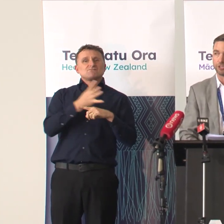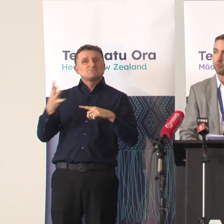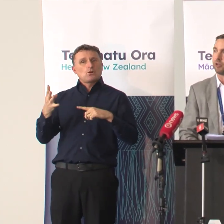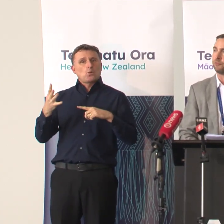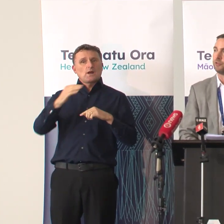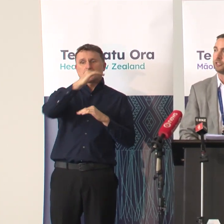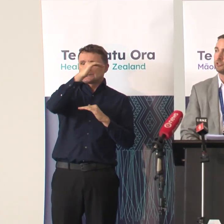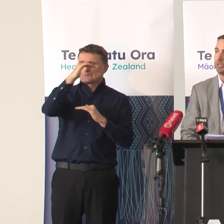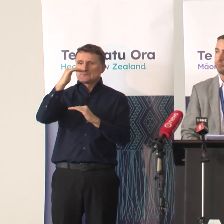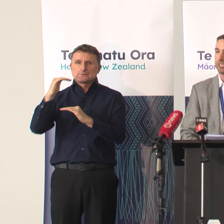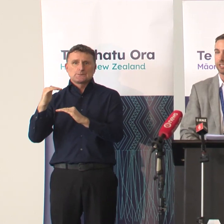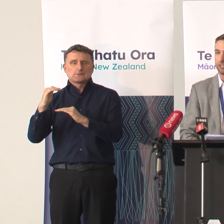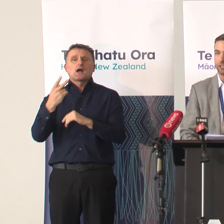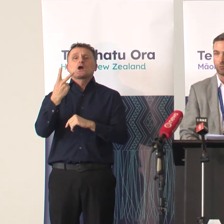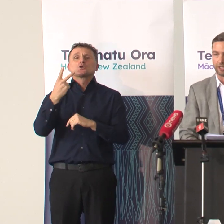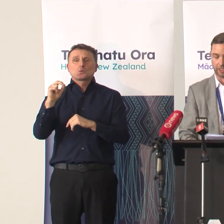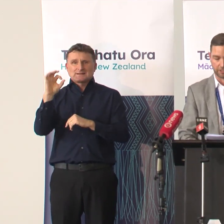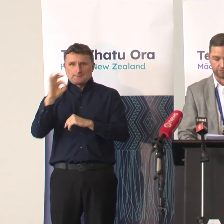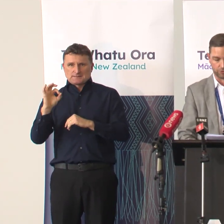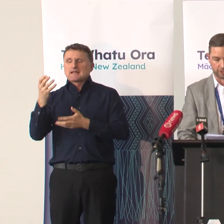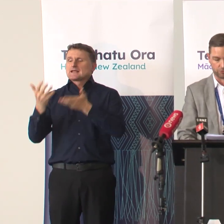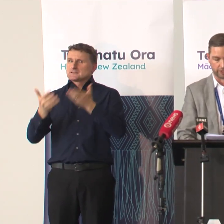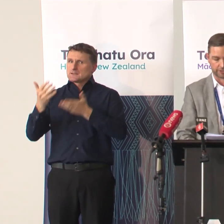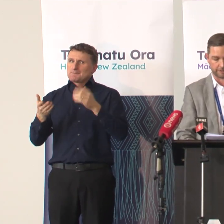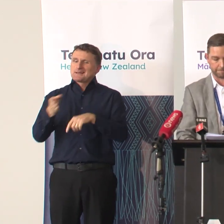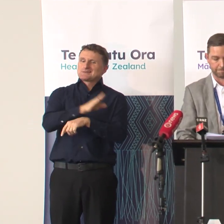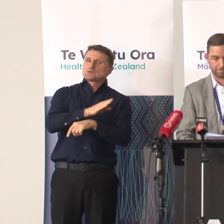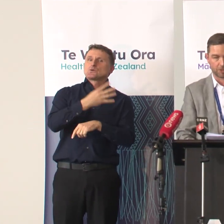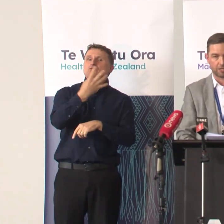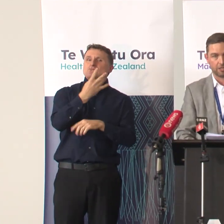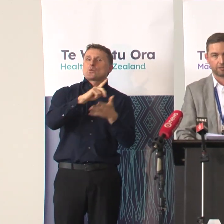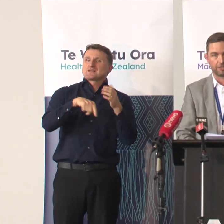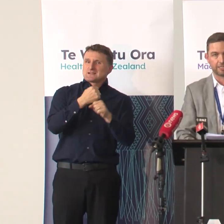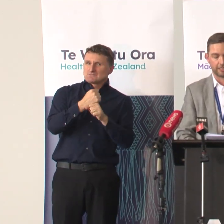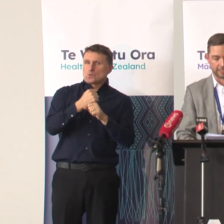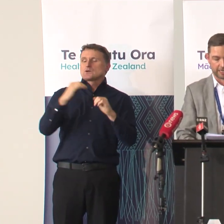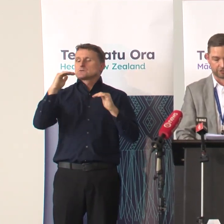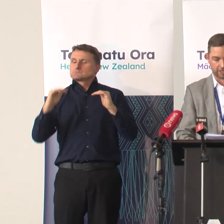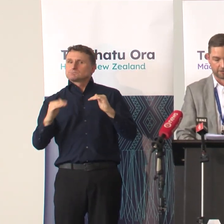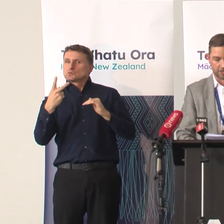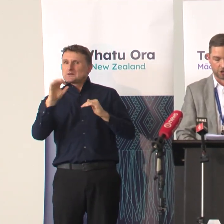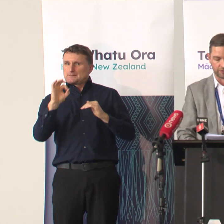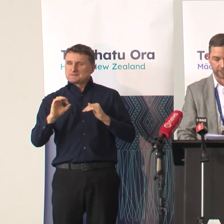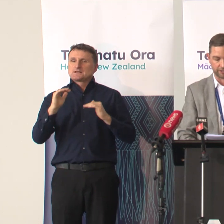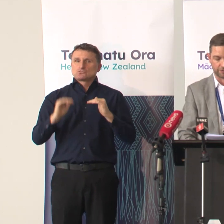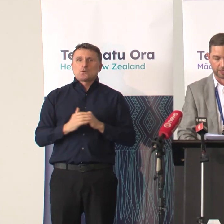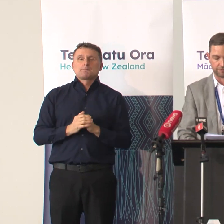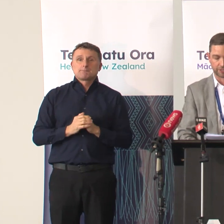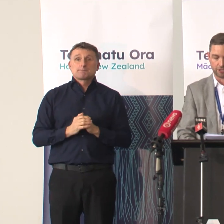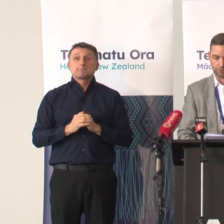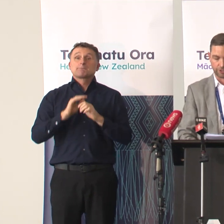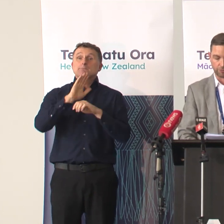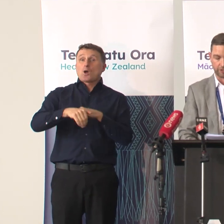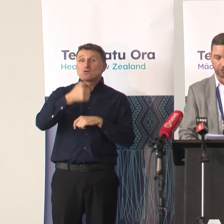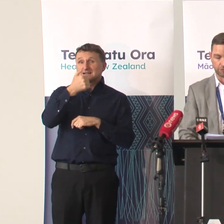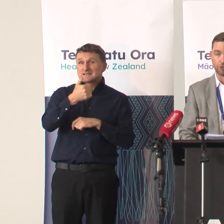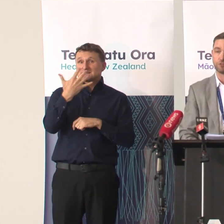a further 20% in the week ended 14 August. Pleasingly the case rate among over 65s